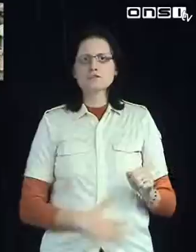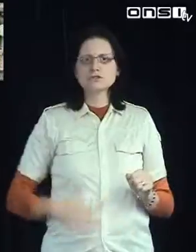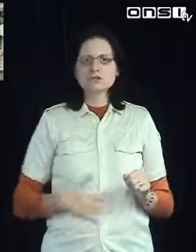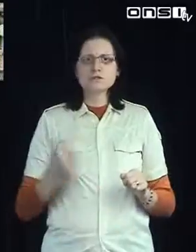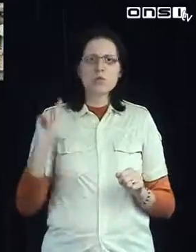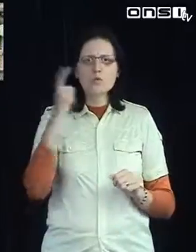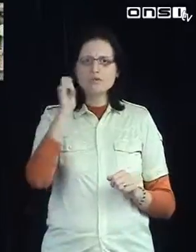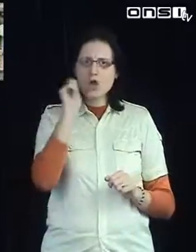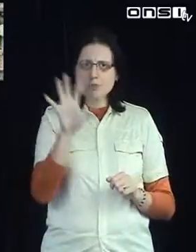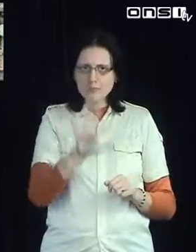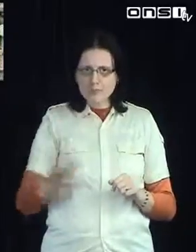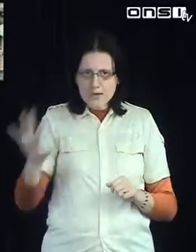I greatly quickly show to I happened